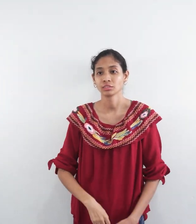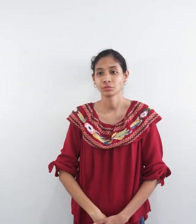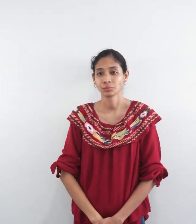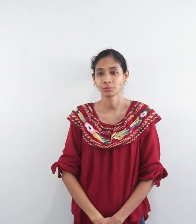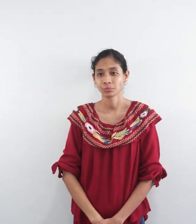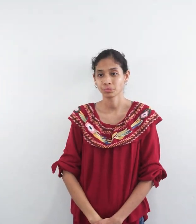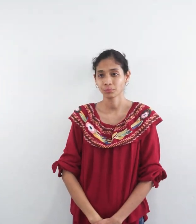S,